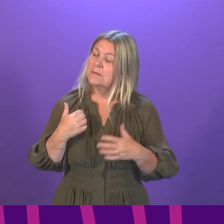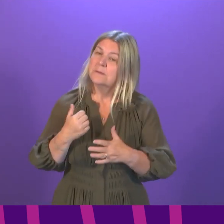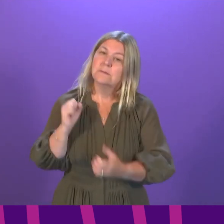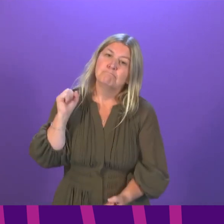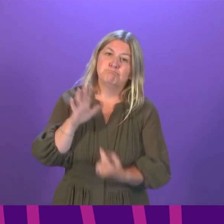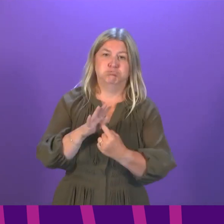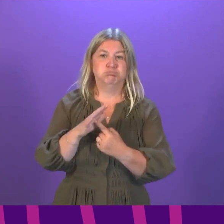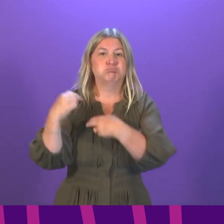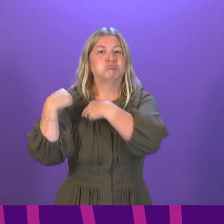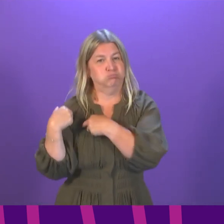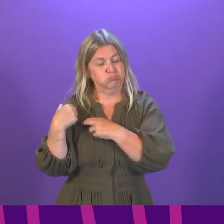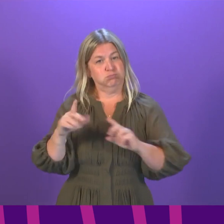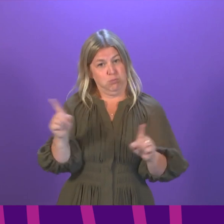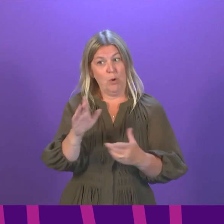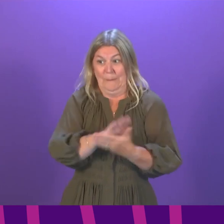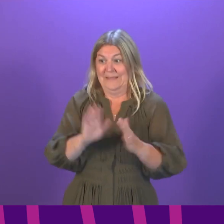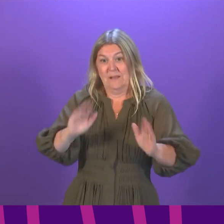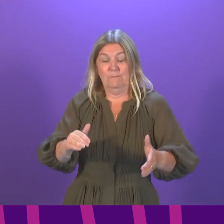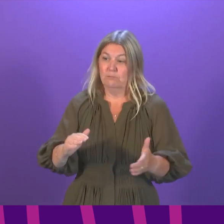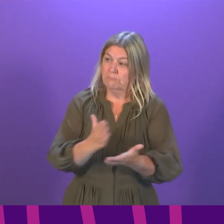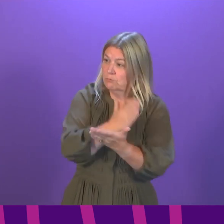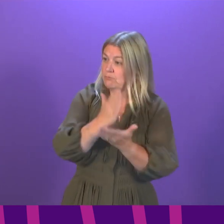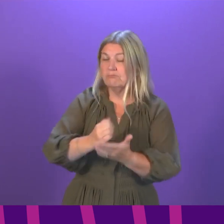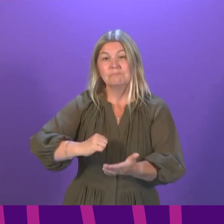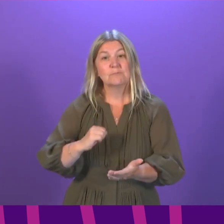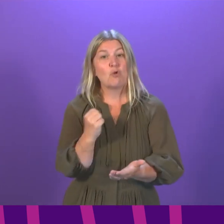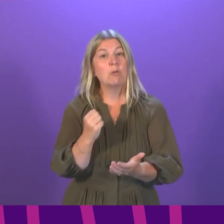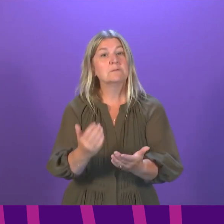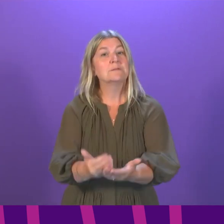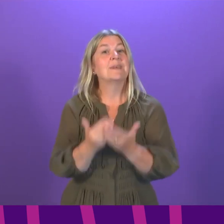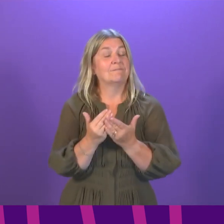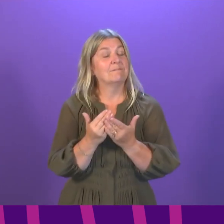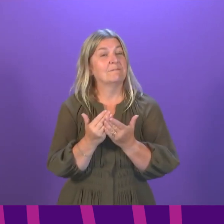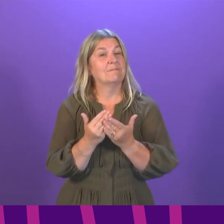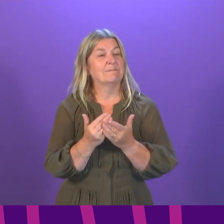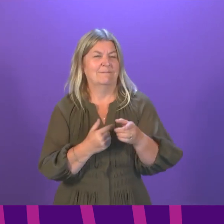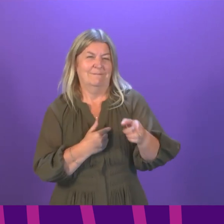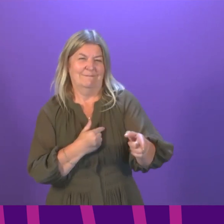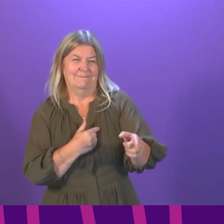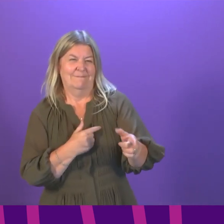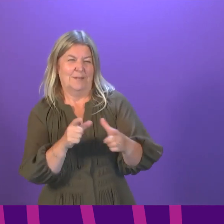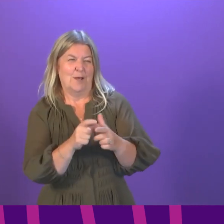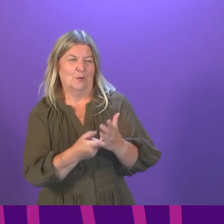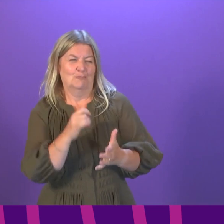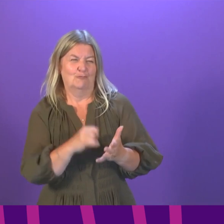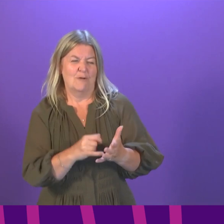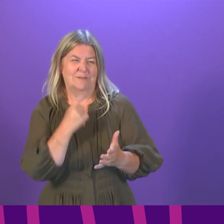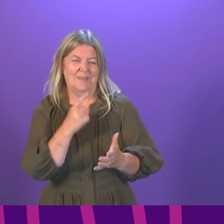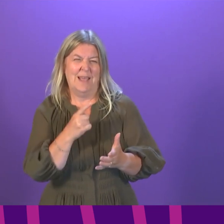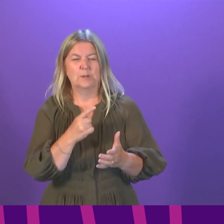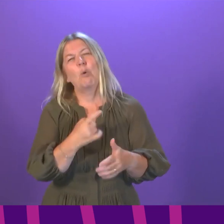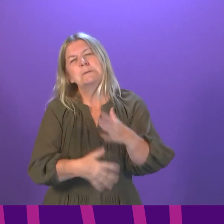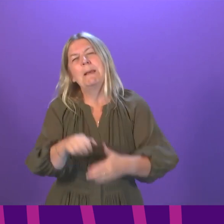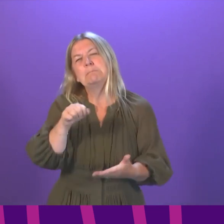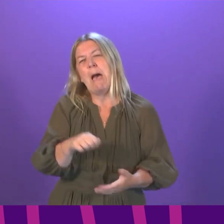I have is to act in a way that keeps the country as safe as I possibly can. Douglas Ross called it a mixed bag of a statement. I call it sensible